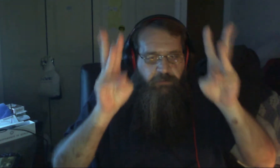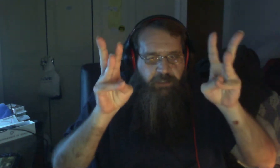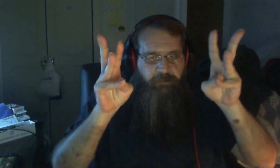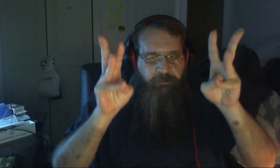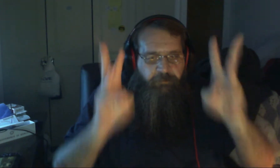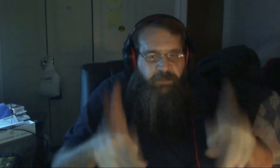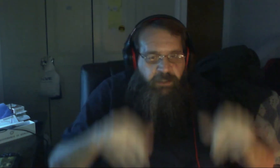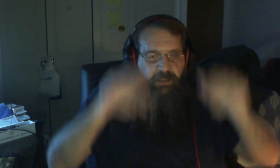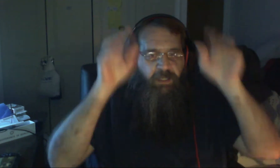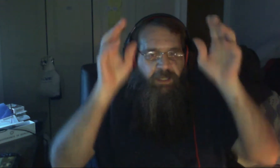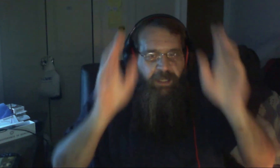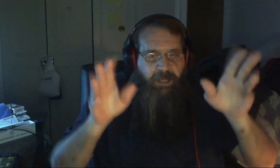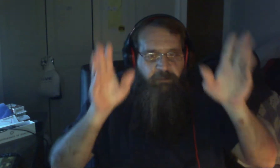happy